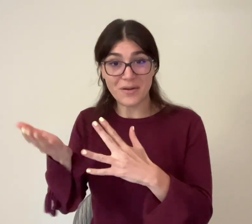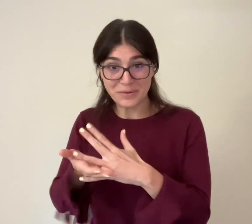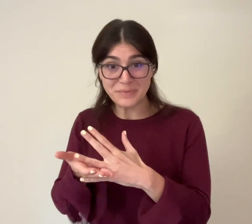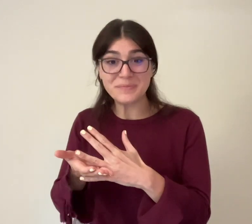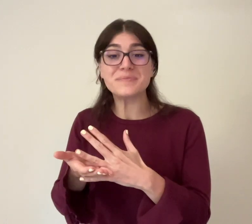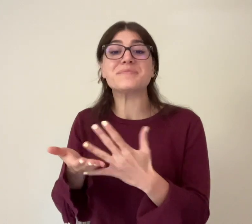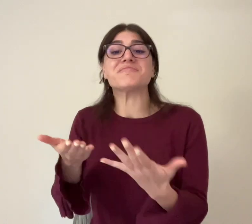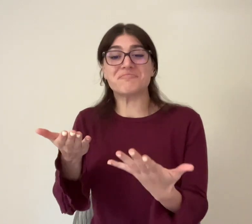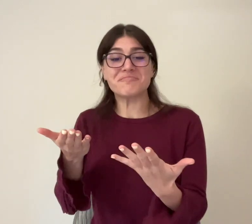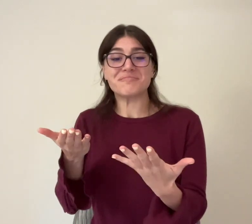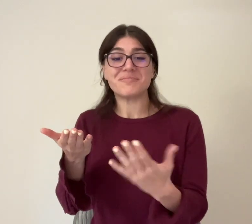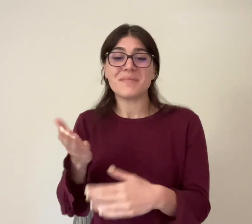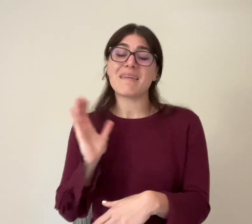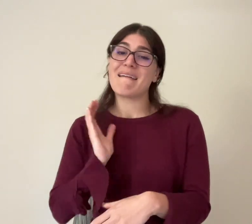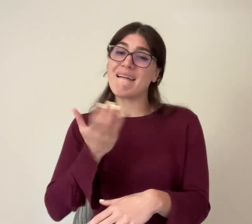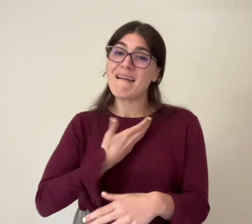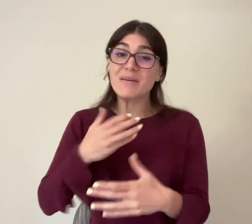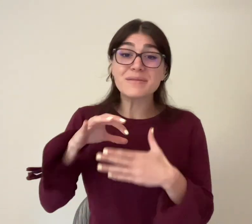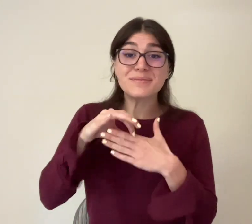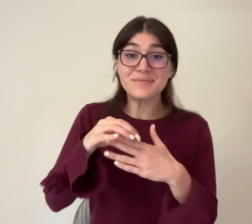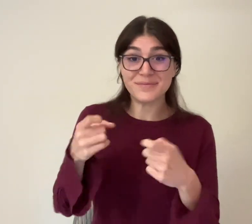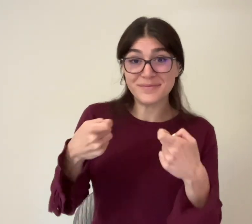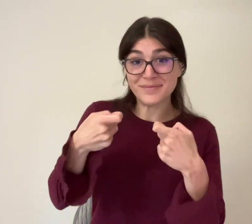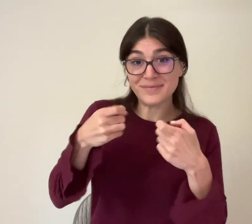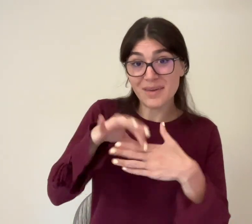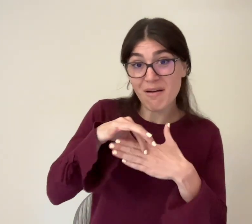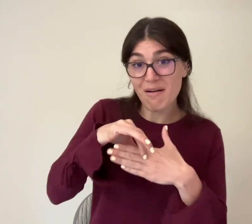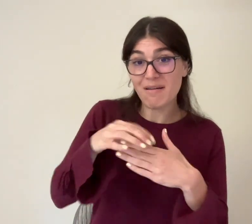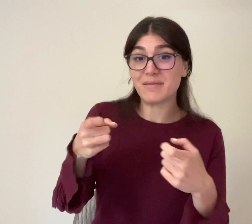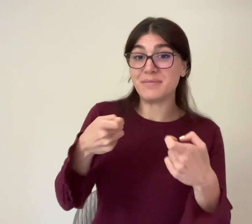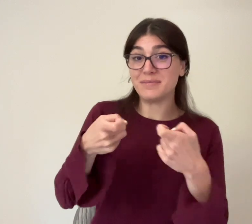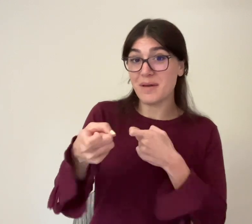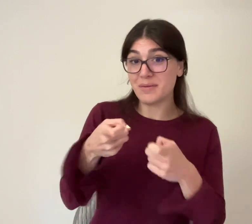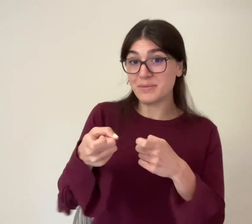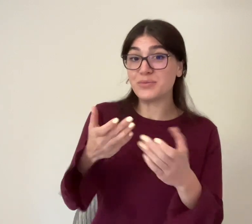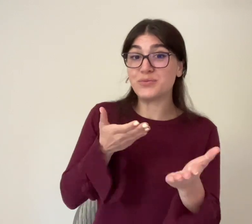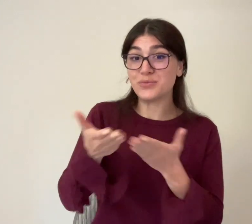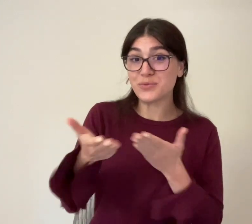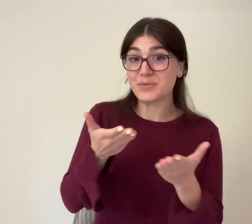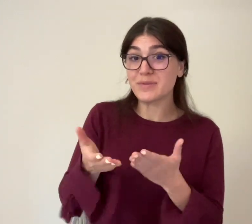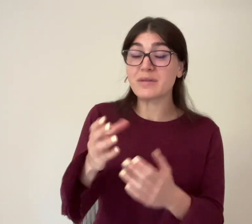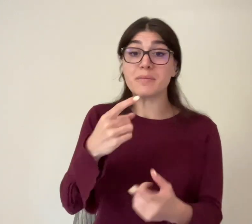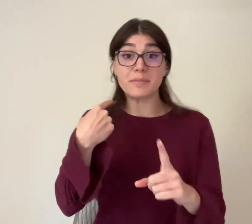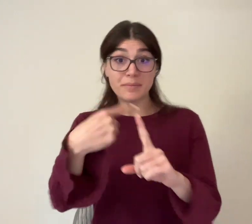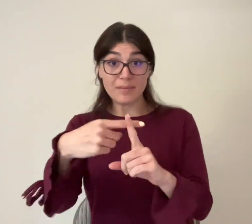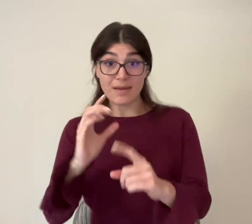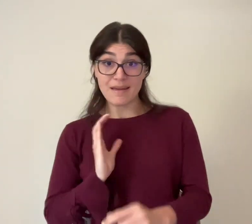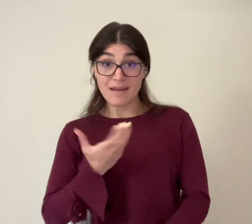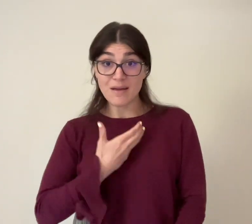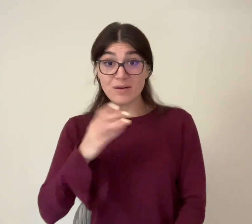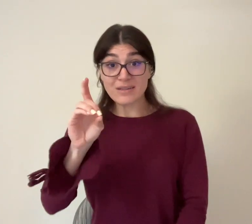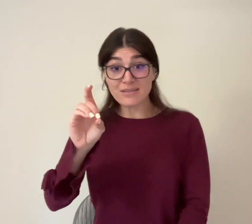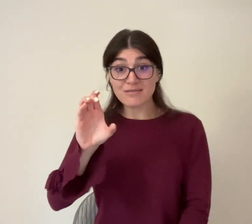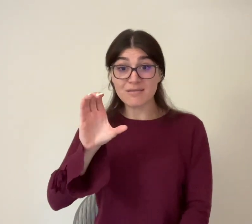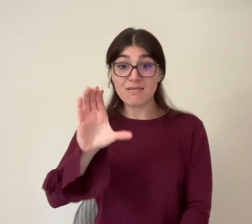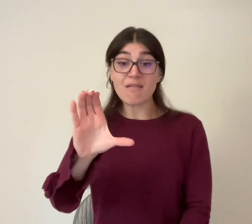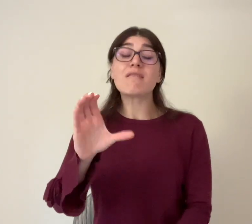records management system. Our electronic content management and documentation scanning